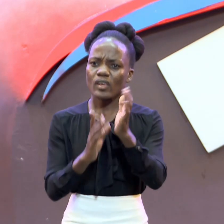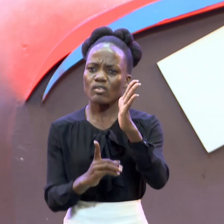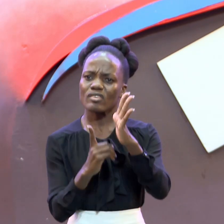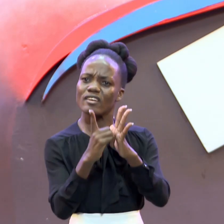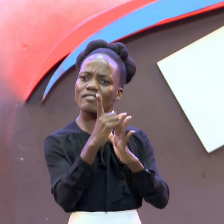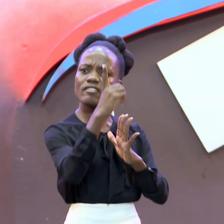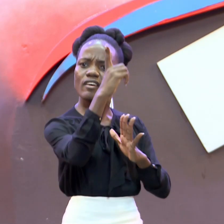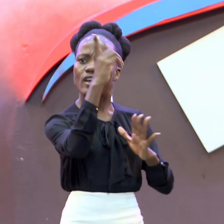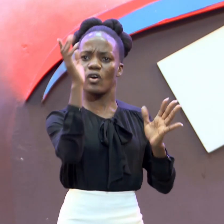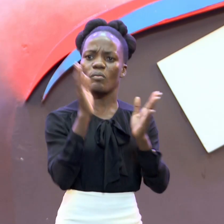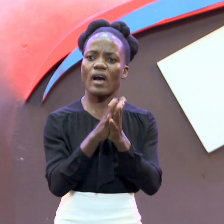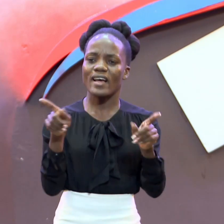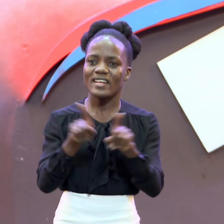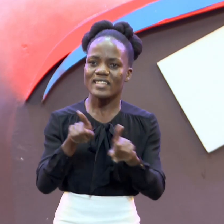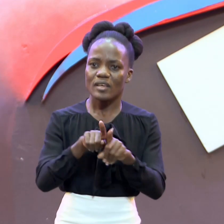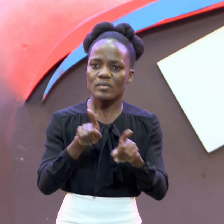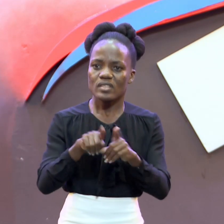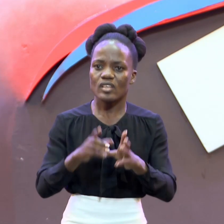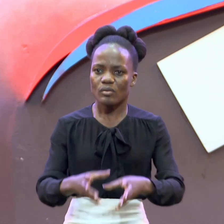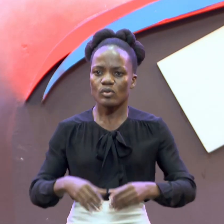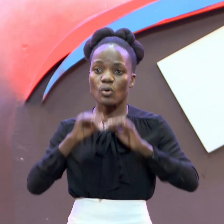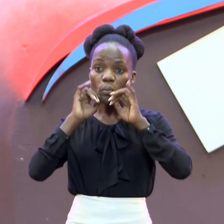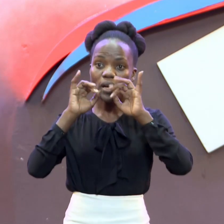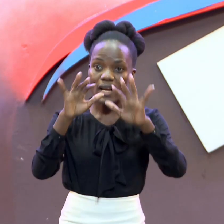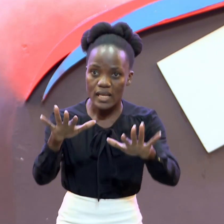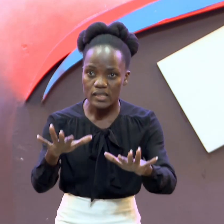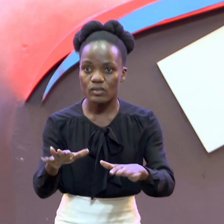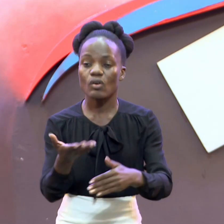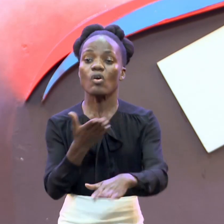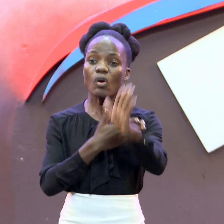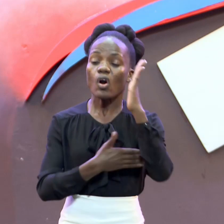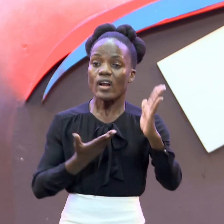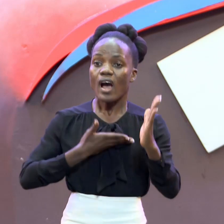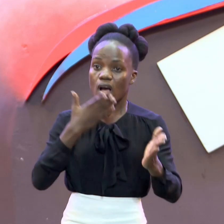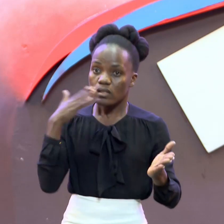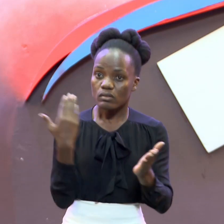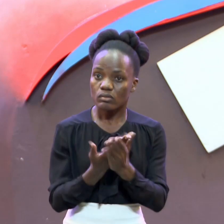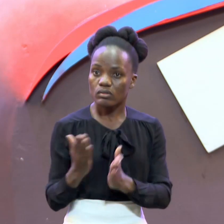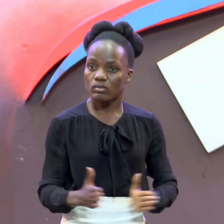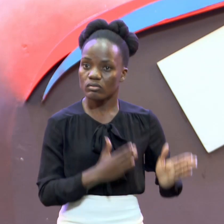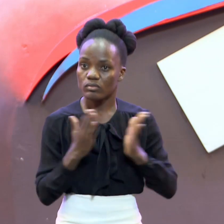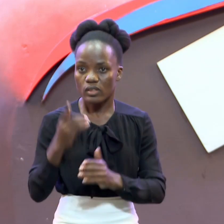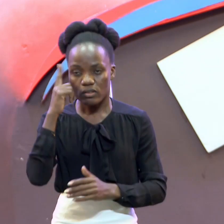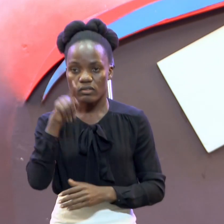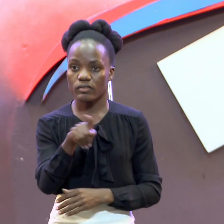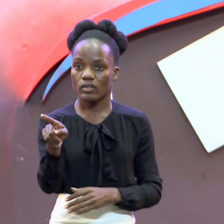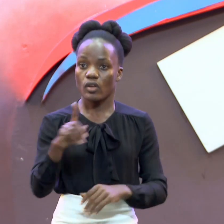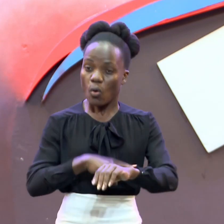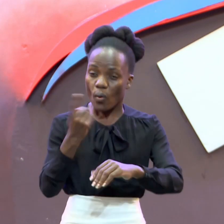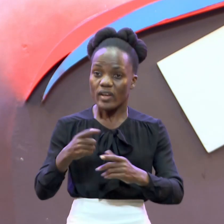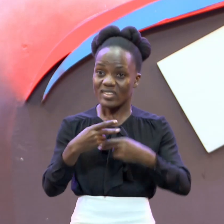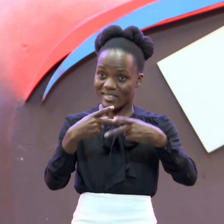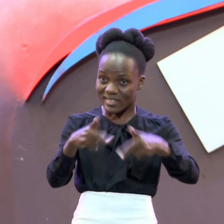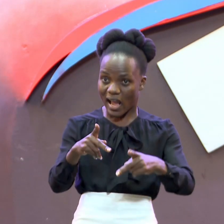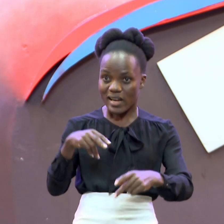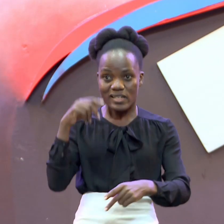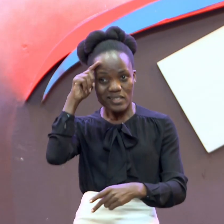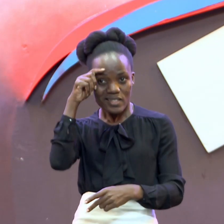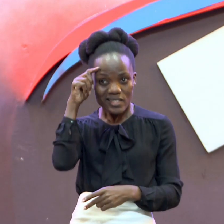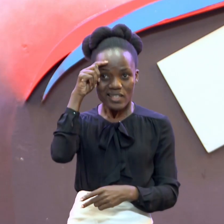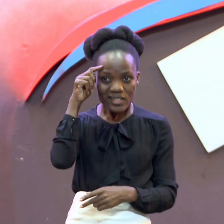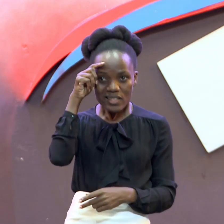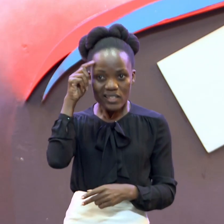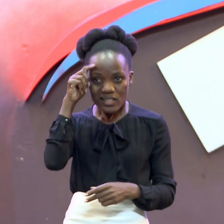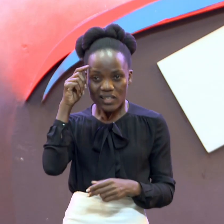To Another Level Have Good Plans And Begin You know In Meditation You Begin